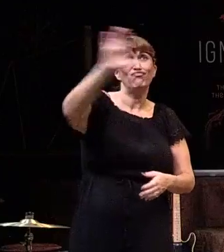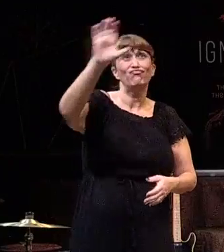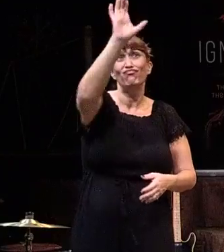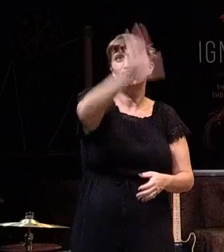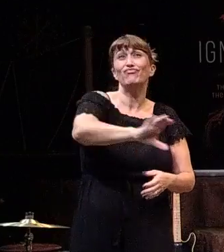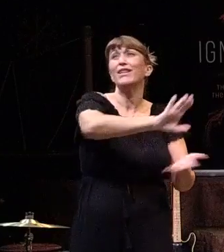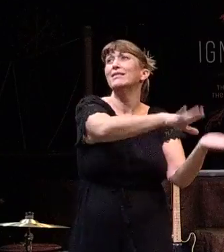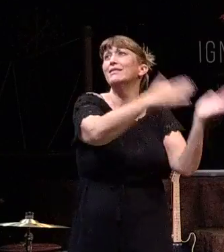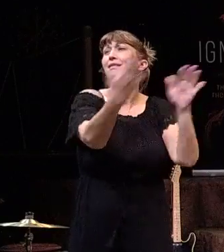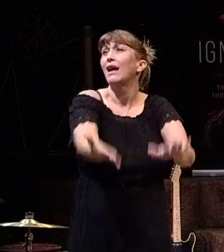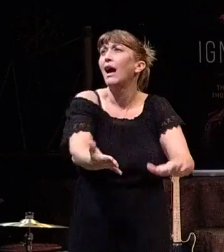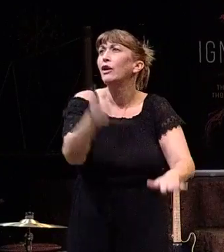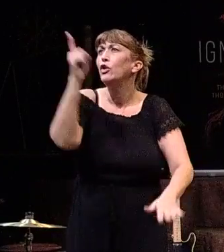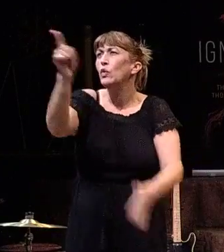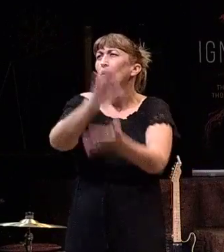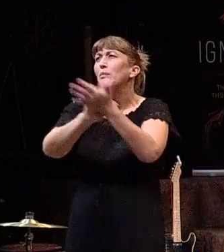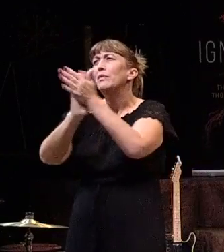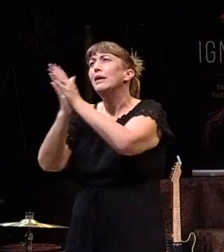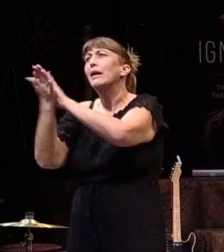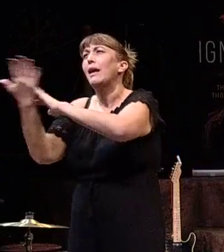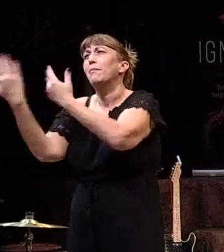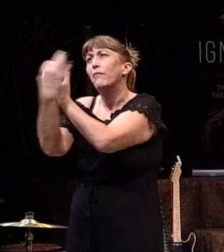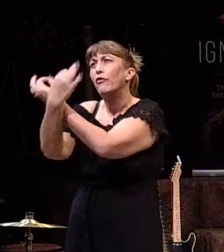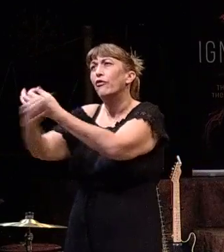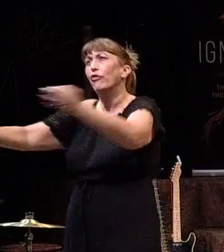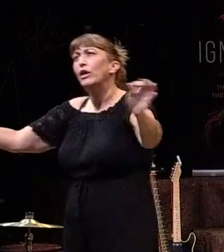you became free.